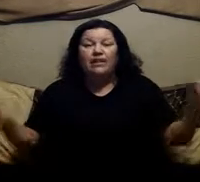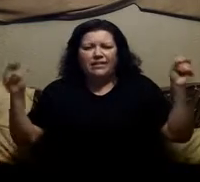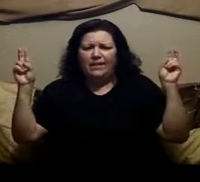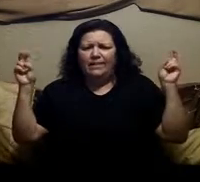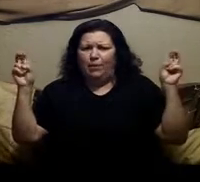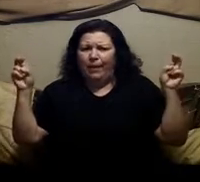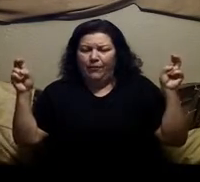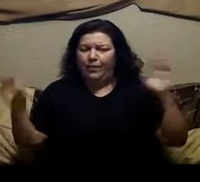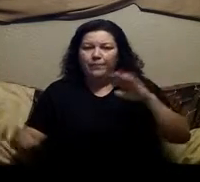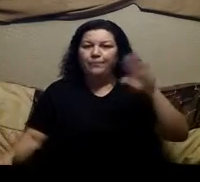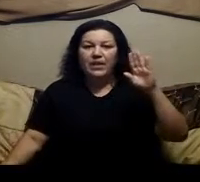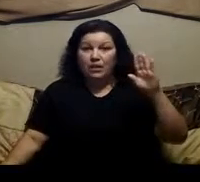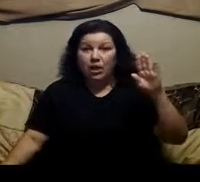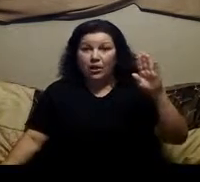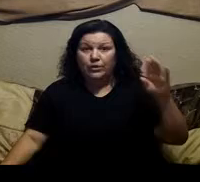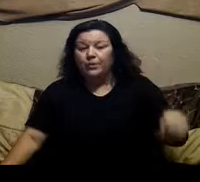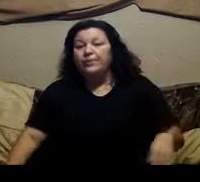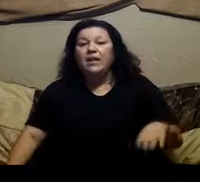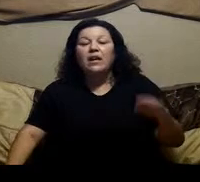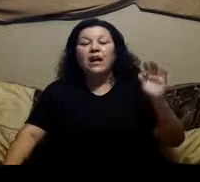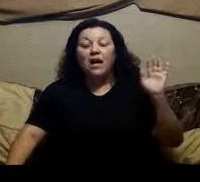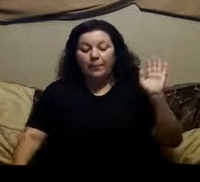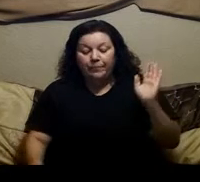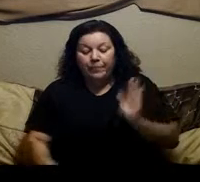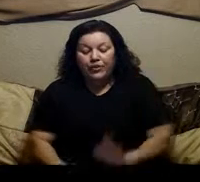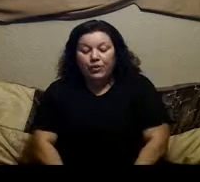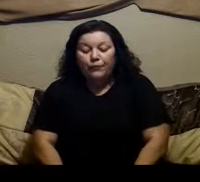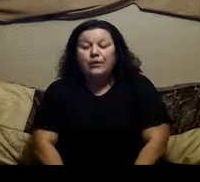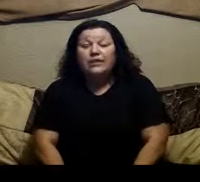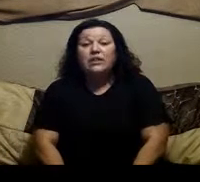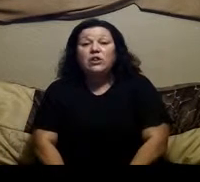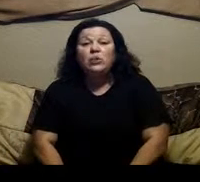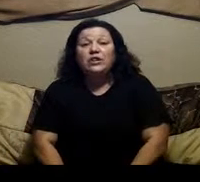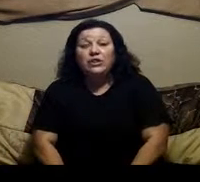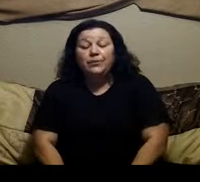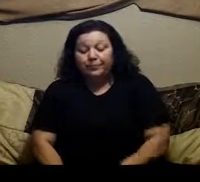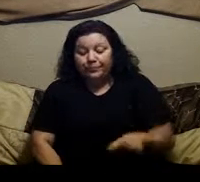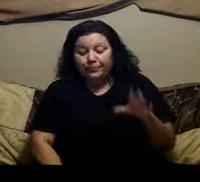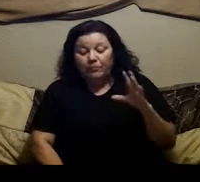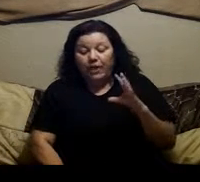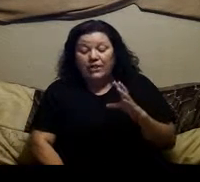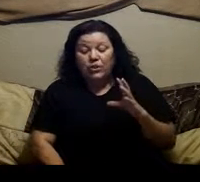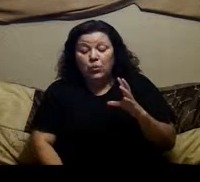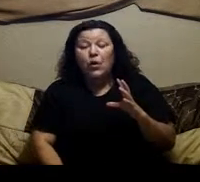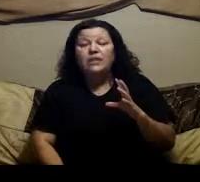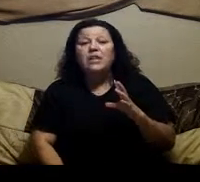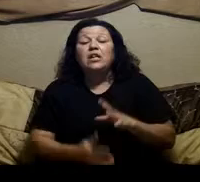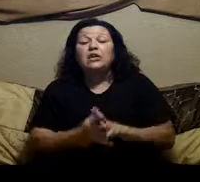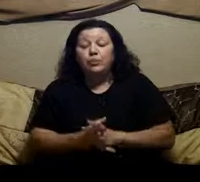say that they're bad for you. Not true So the first thing that you want to do is you want to